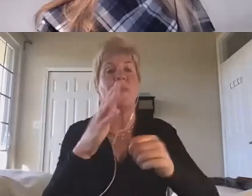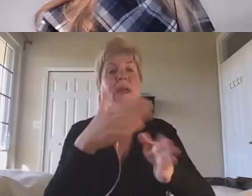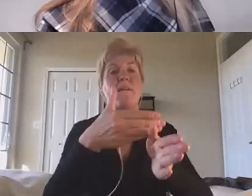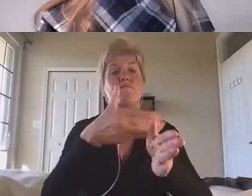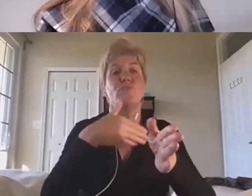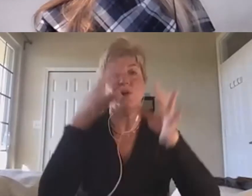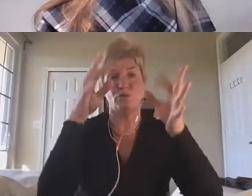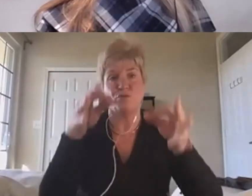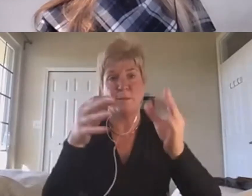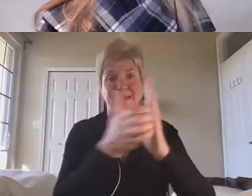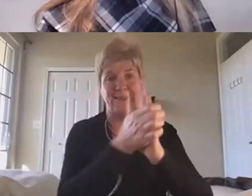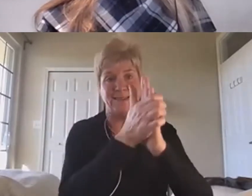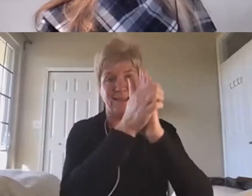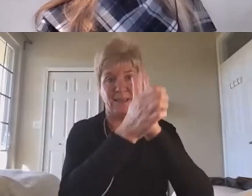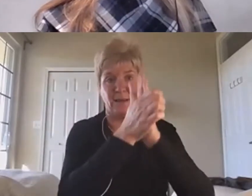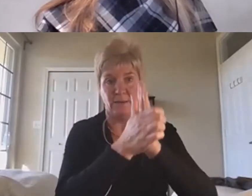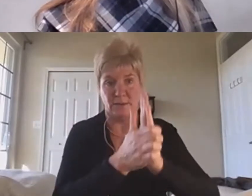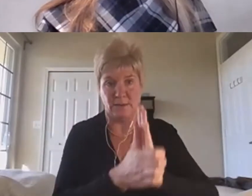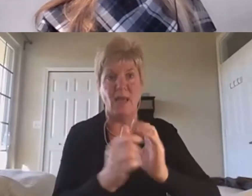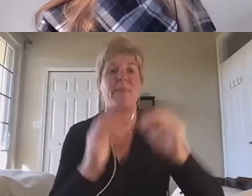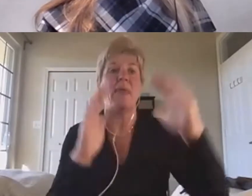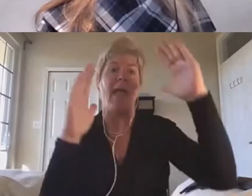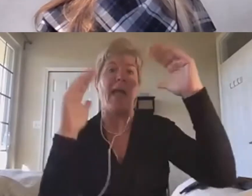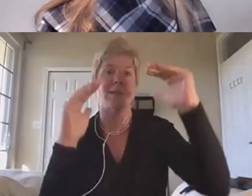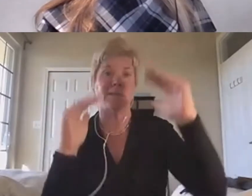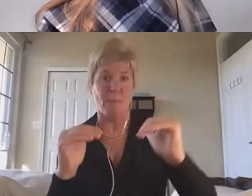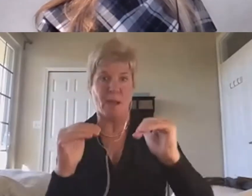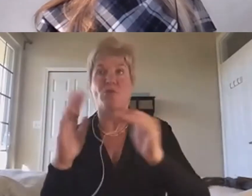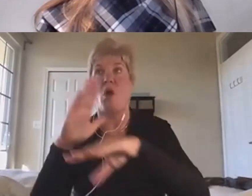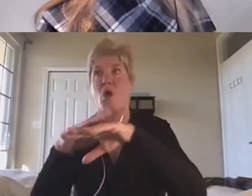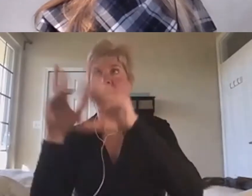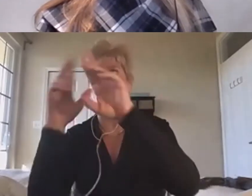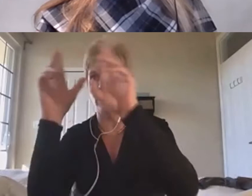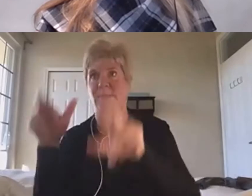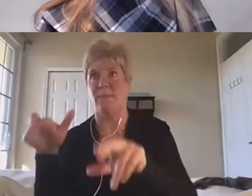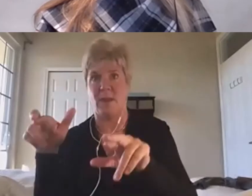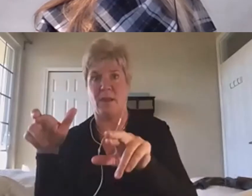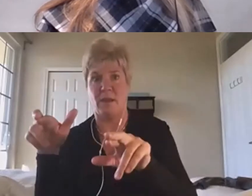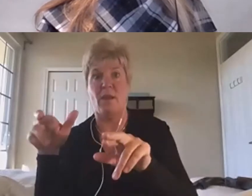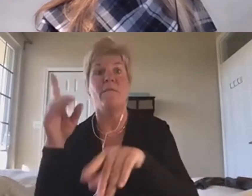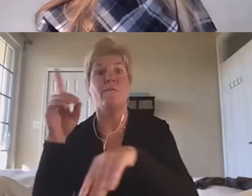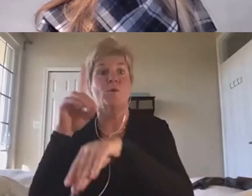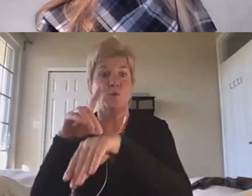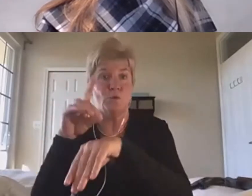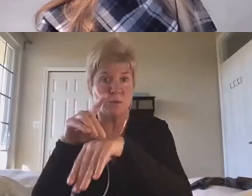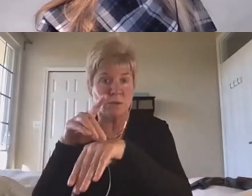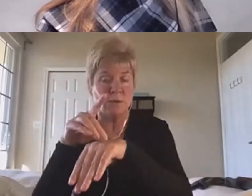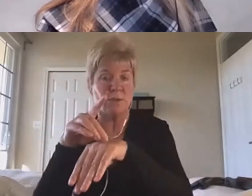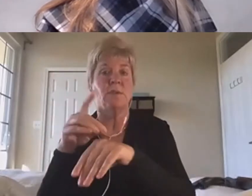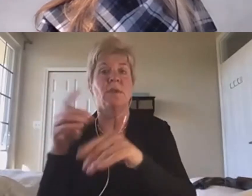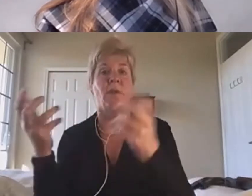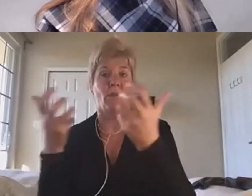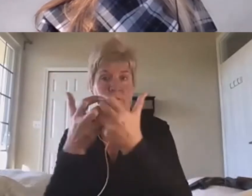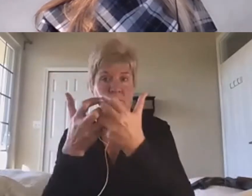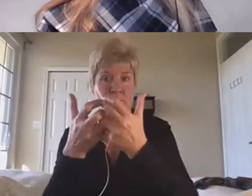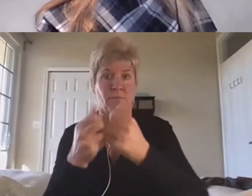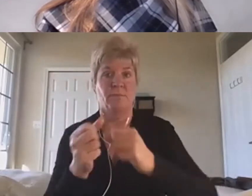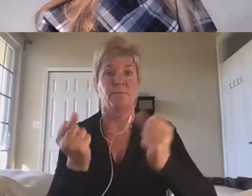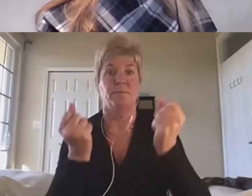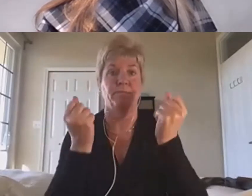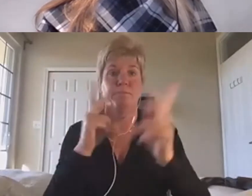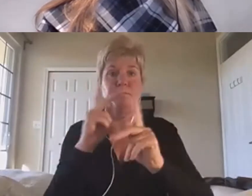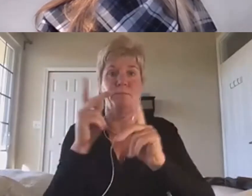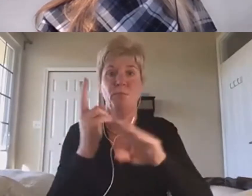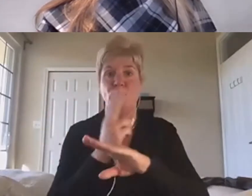be a match for whatever that job is. Now, many people use accommodations and modify the way they